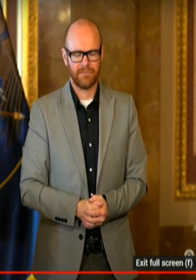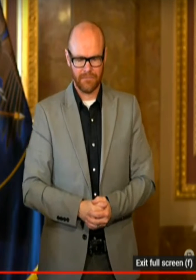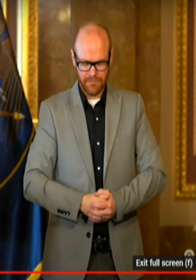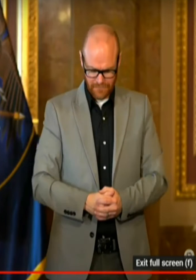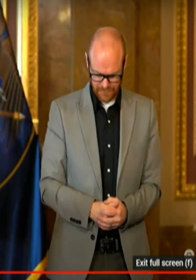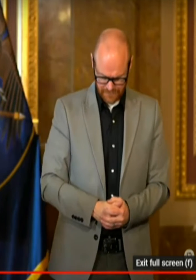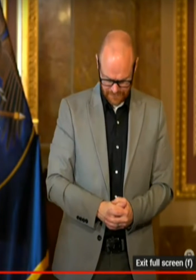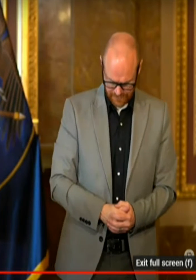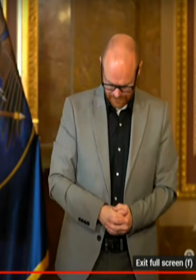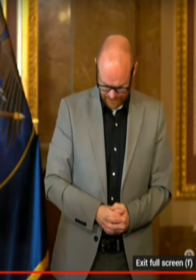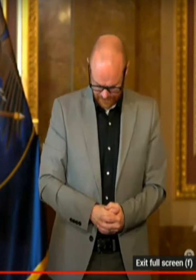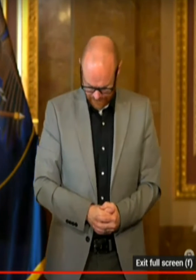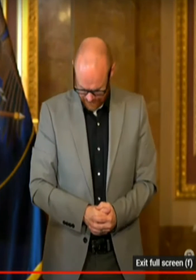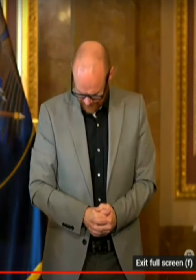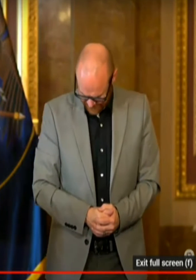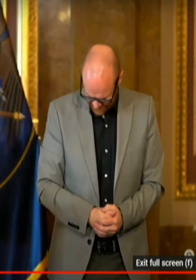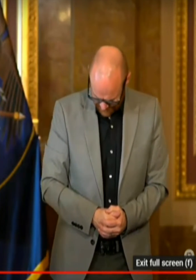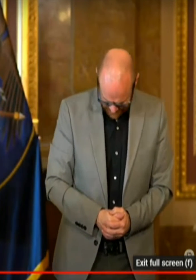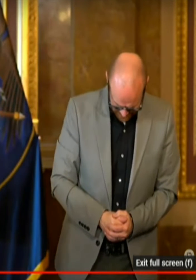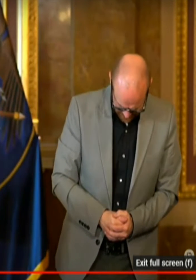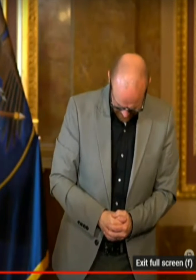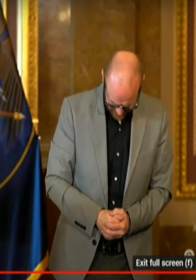Okay. have a question from the Deseret News.